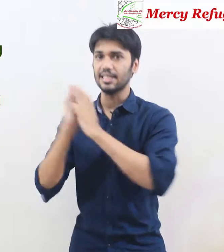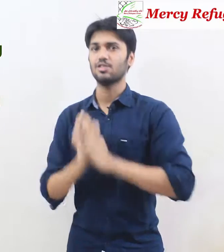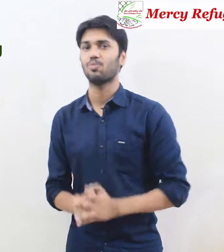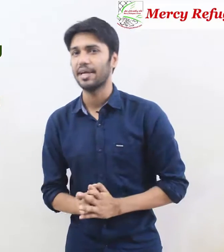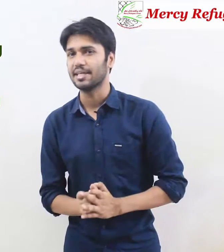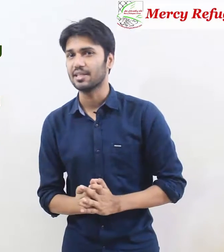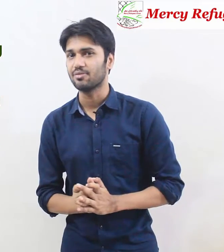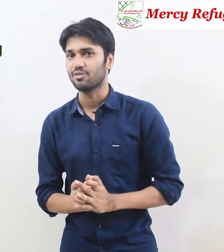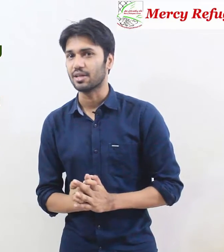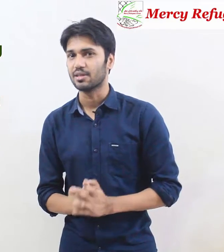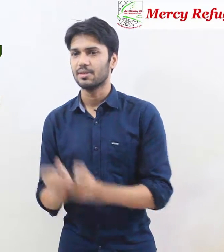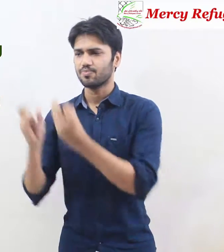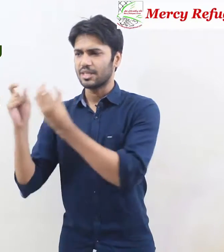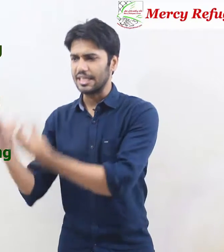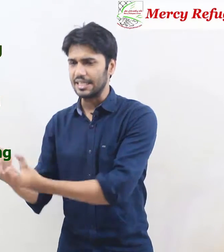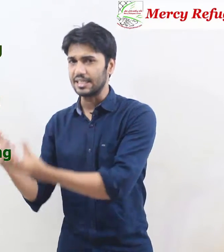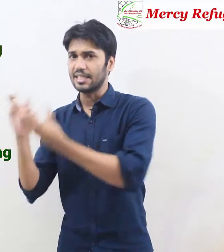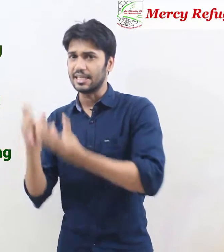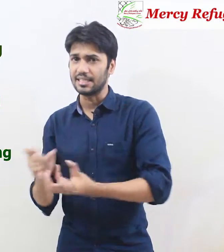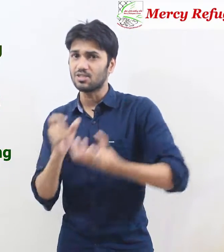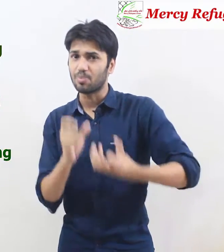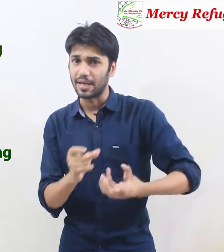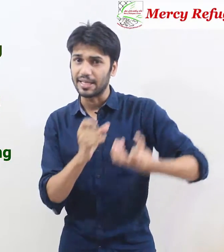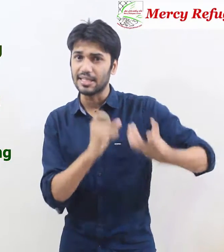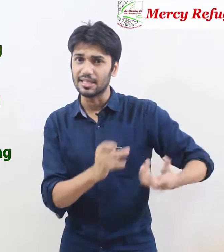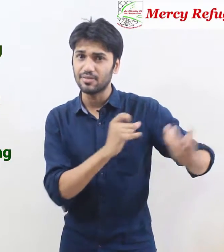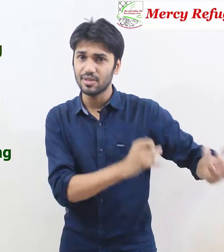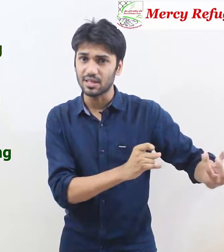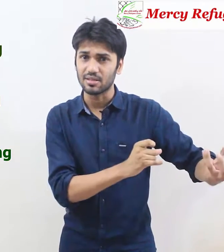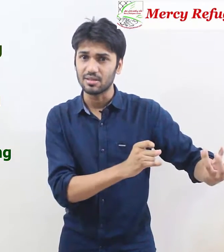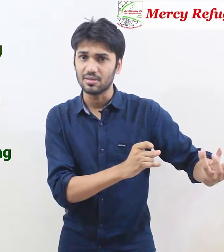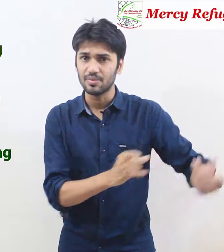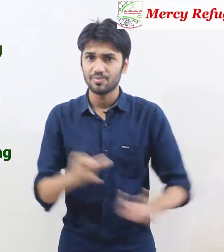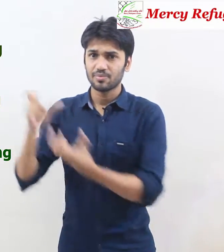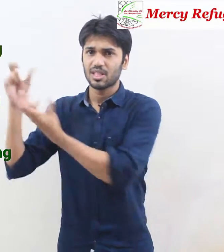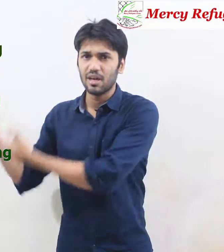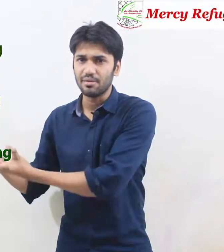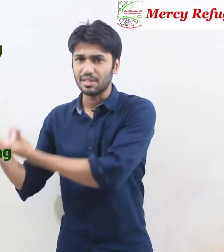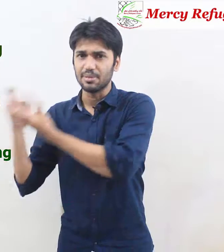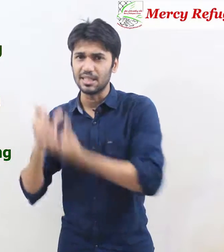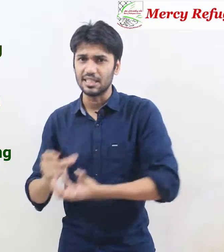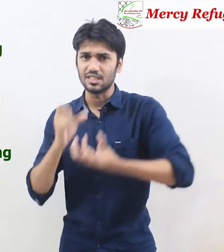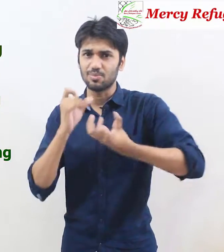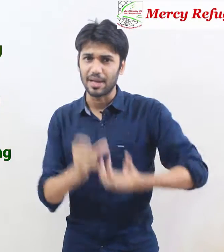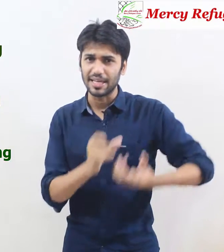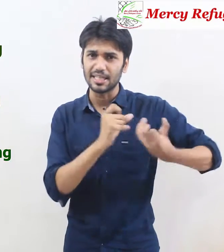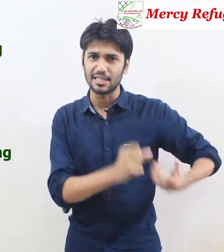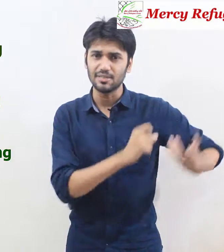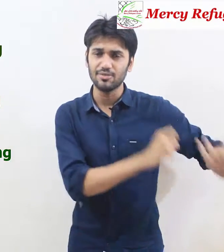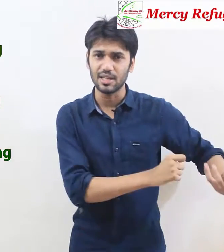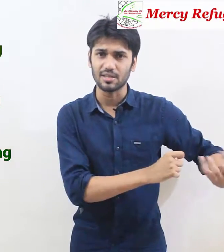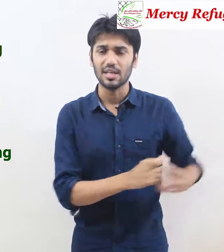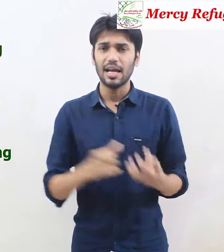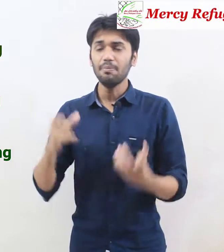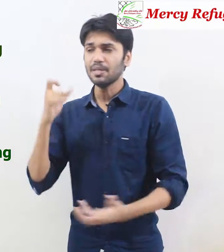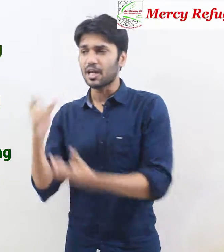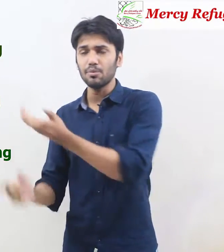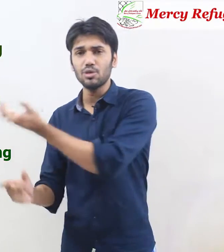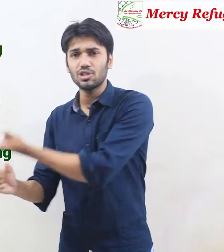is playing in the field Karim is playing in the field every time